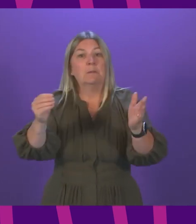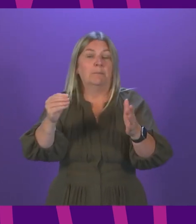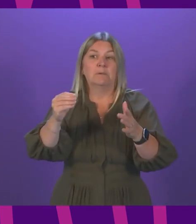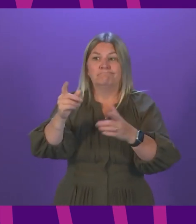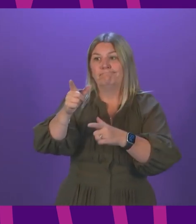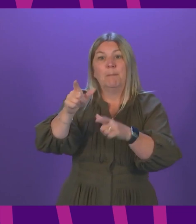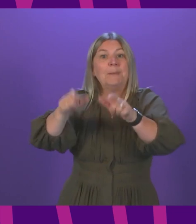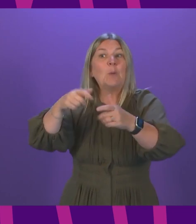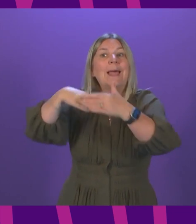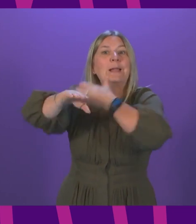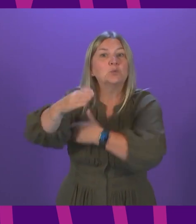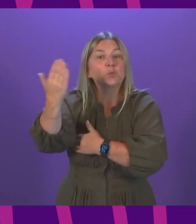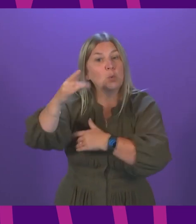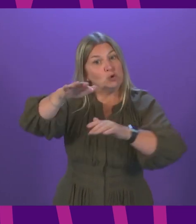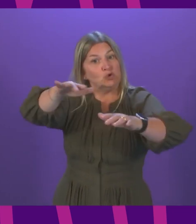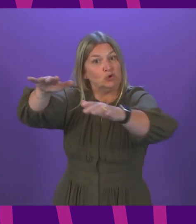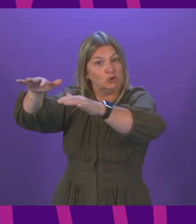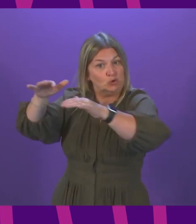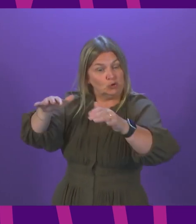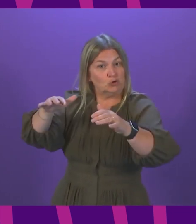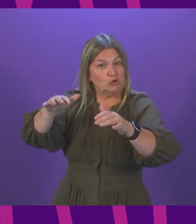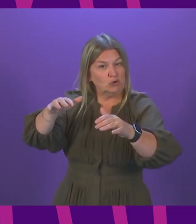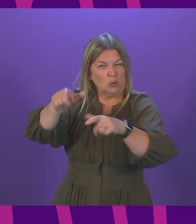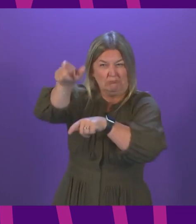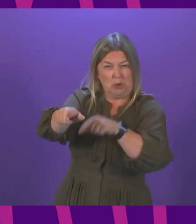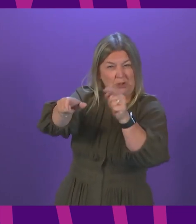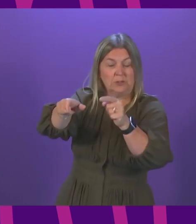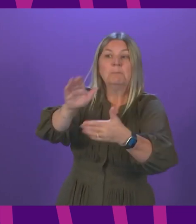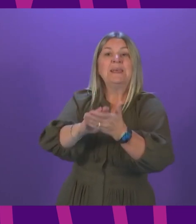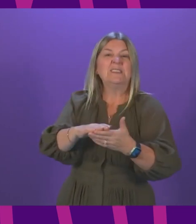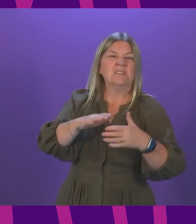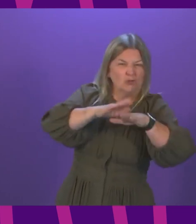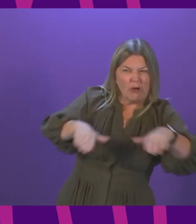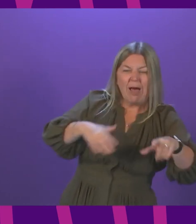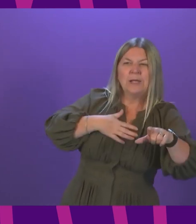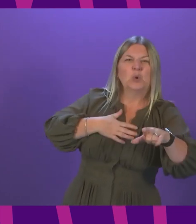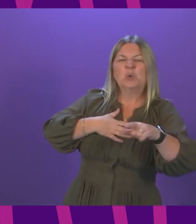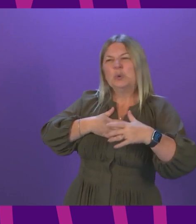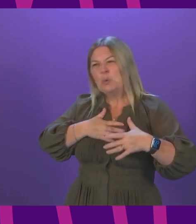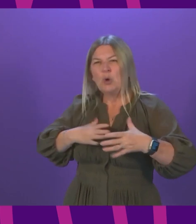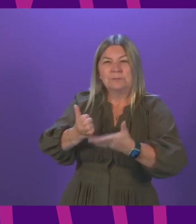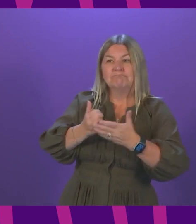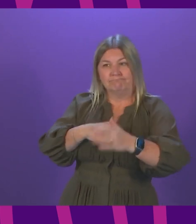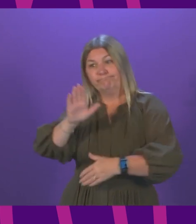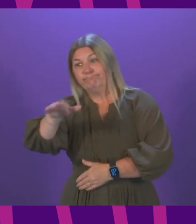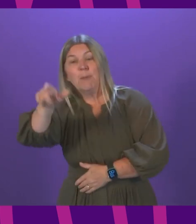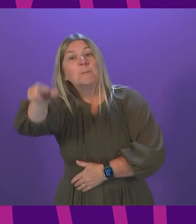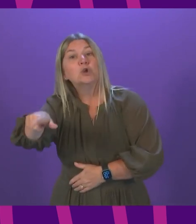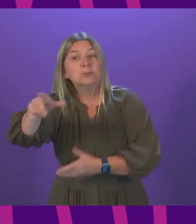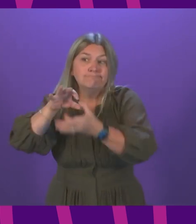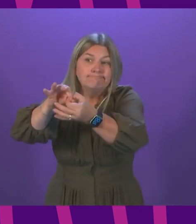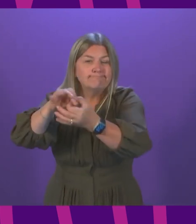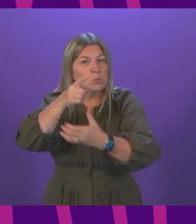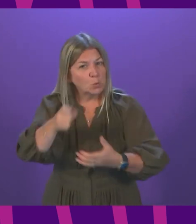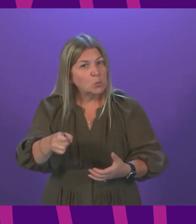sure that there were services available for people more quickly before crisis points were reached, and that work is continuing. We have